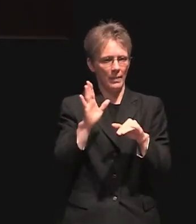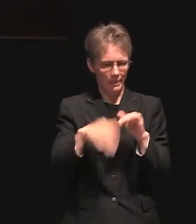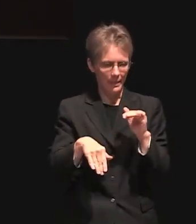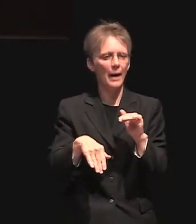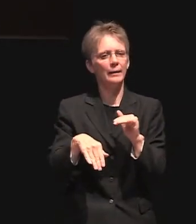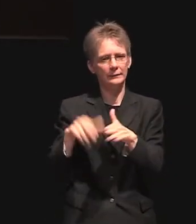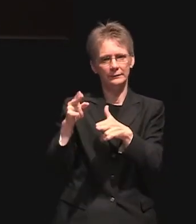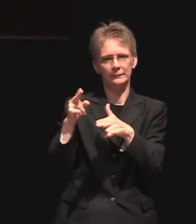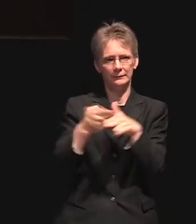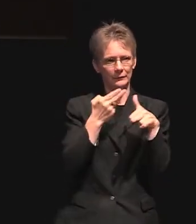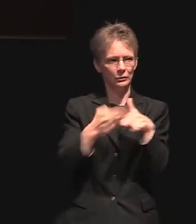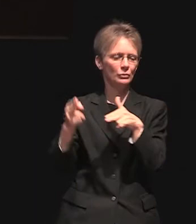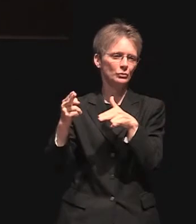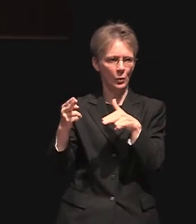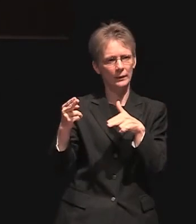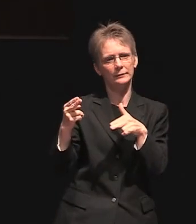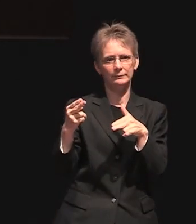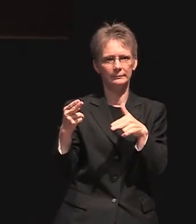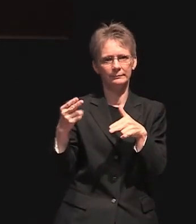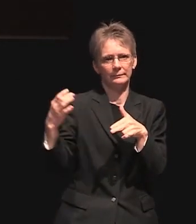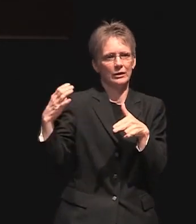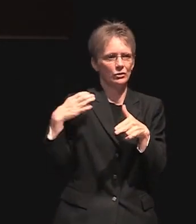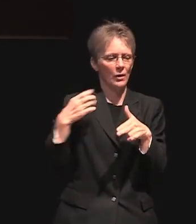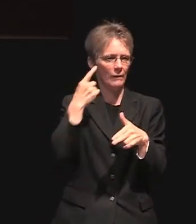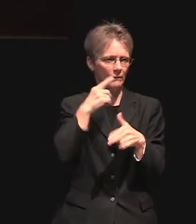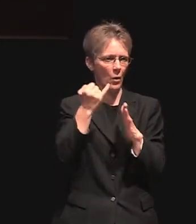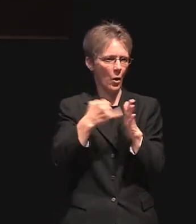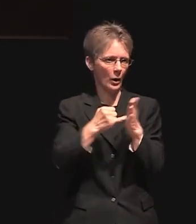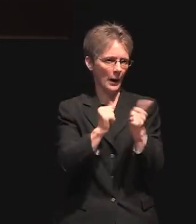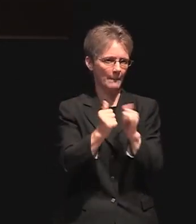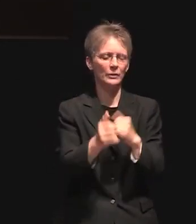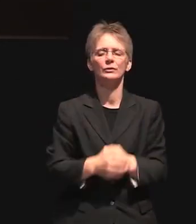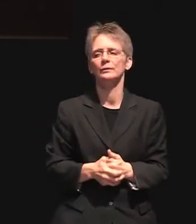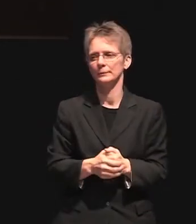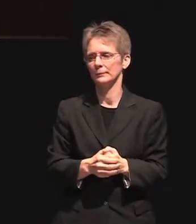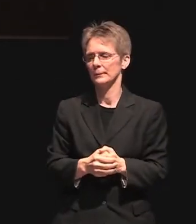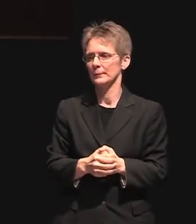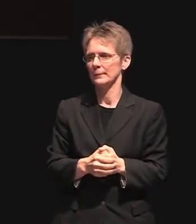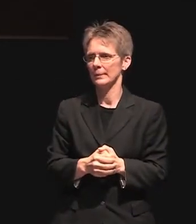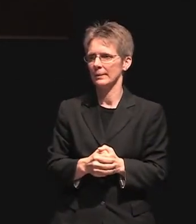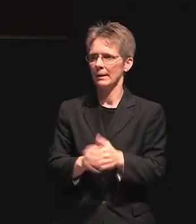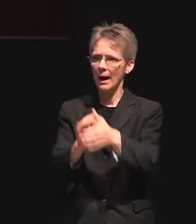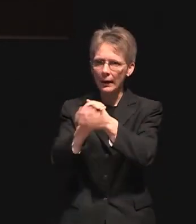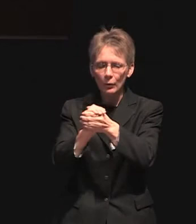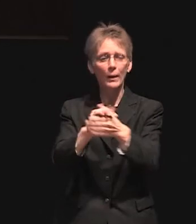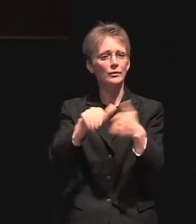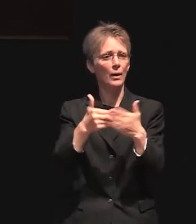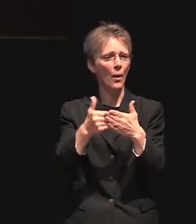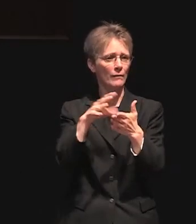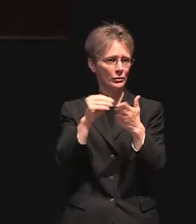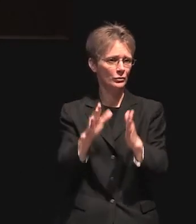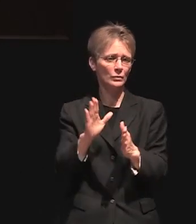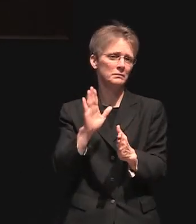of the art competition i congratulate all of the students on your remarkable accomplishment um